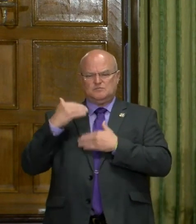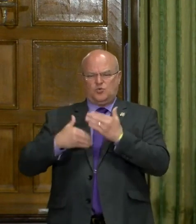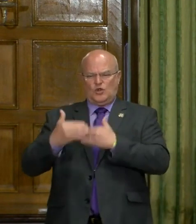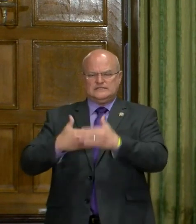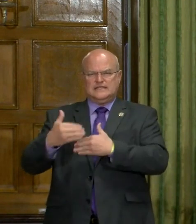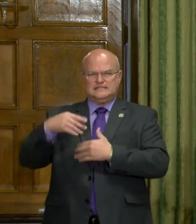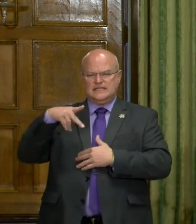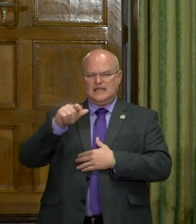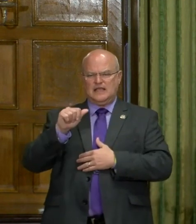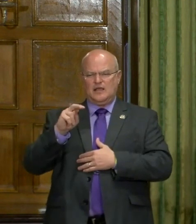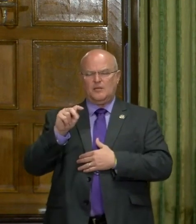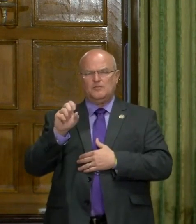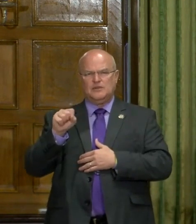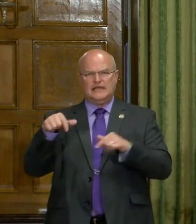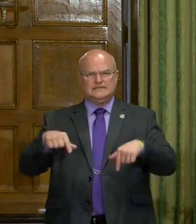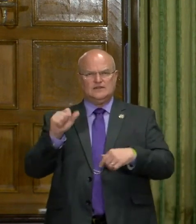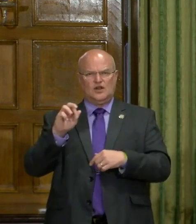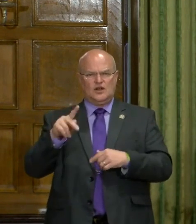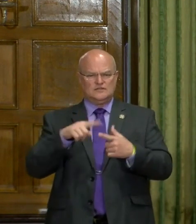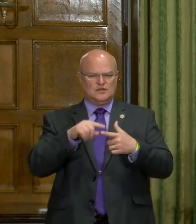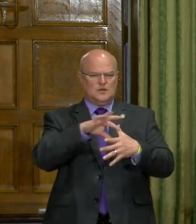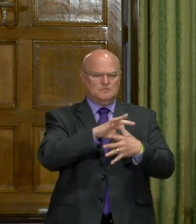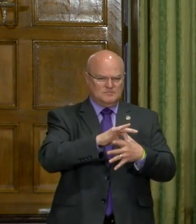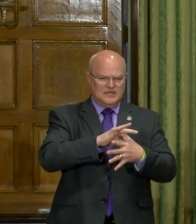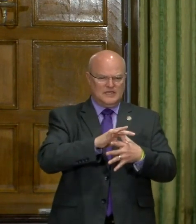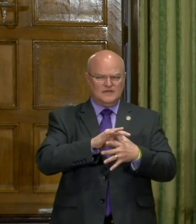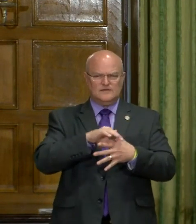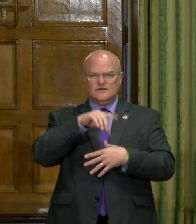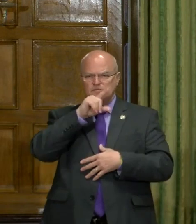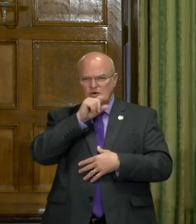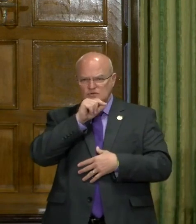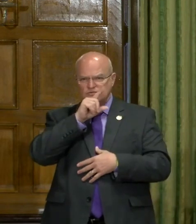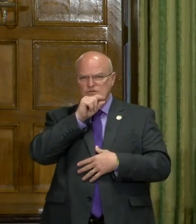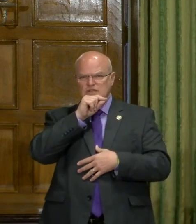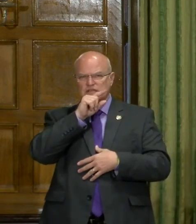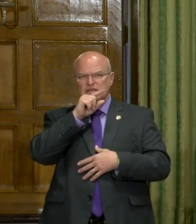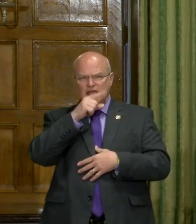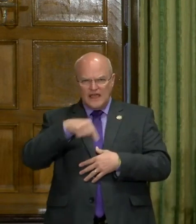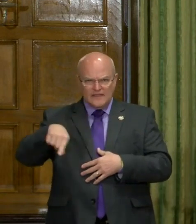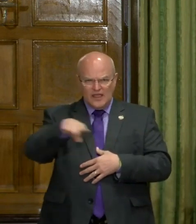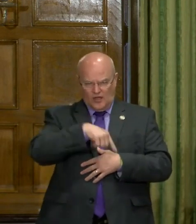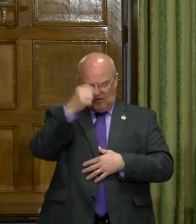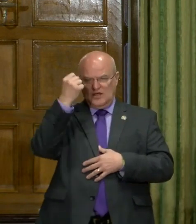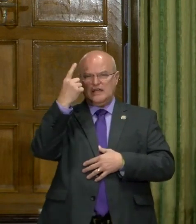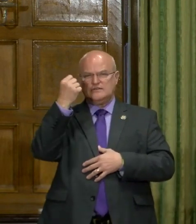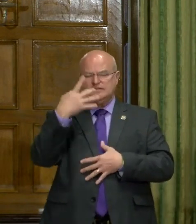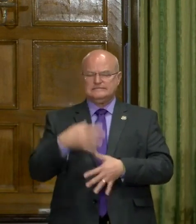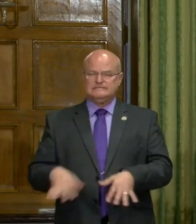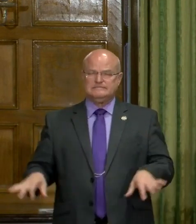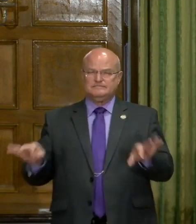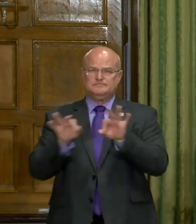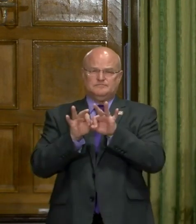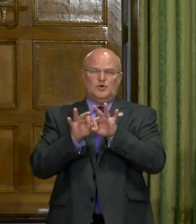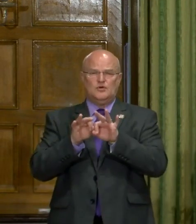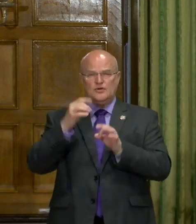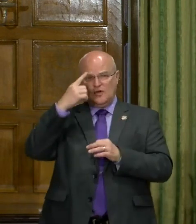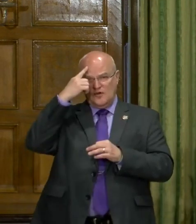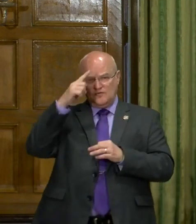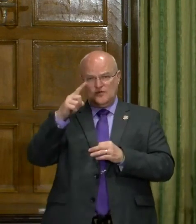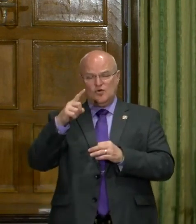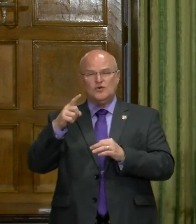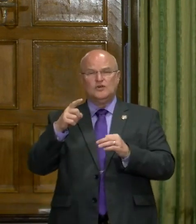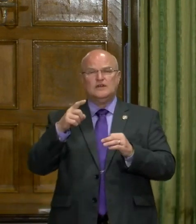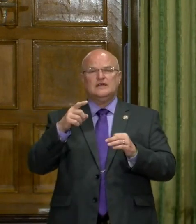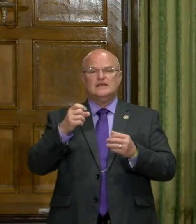plants in Arkansas from beef to poultry, and, uh, they all understand how vital they are to the